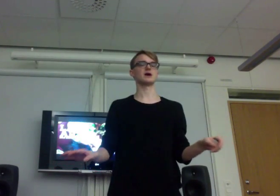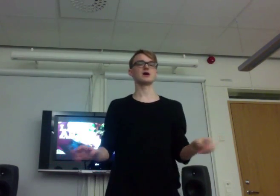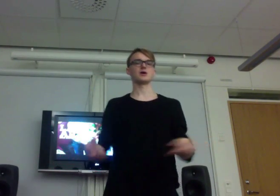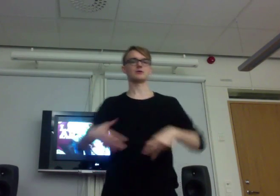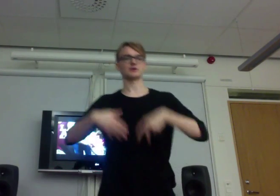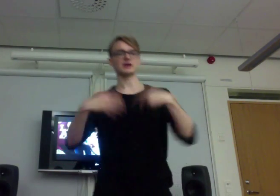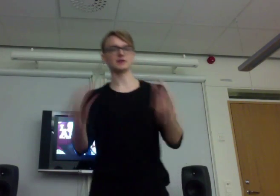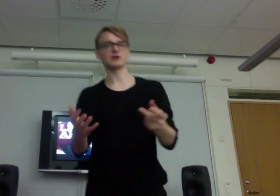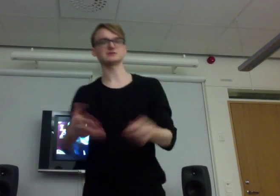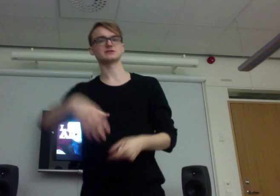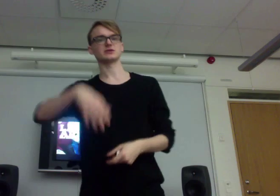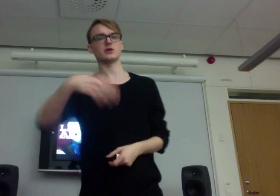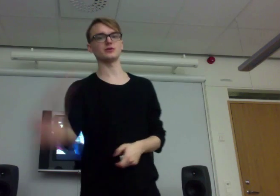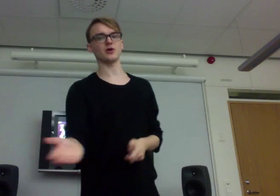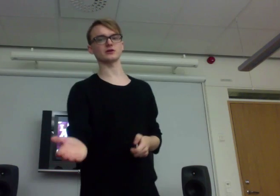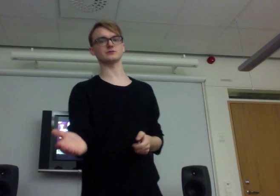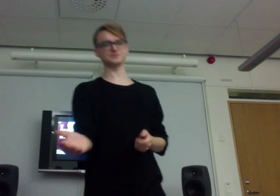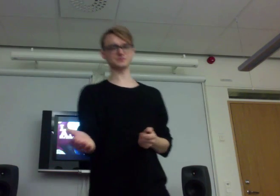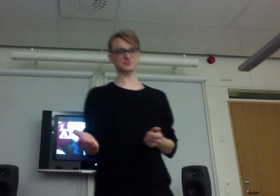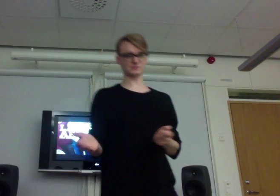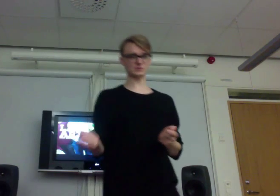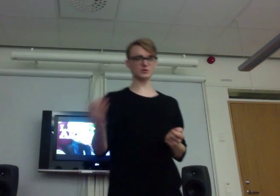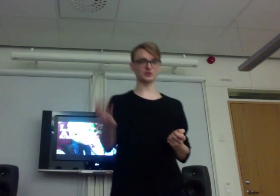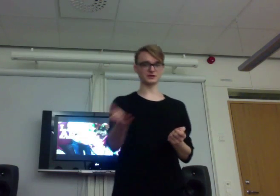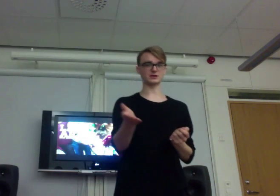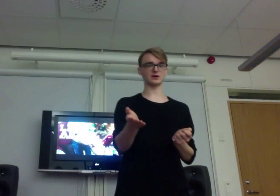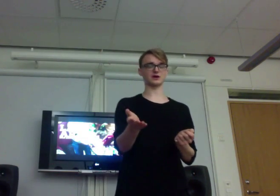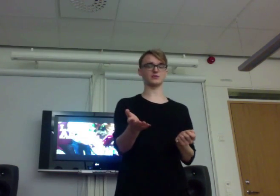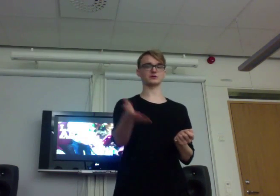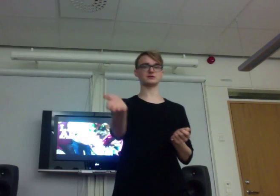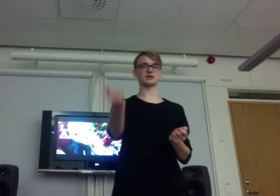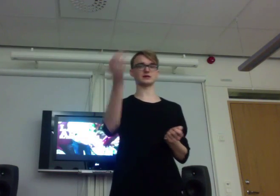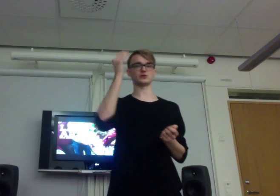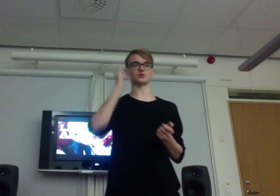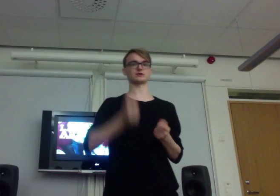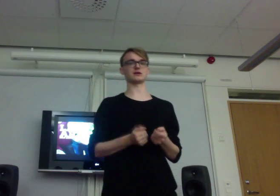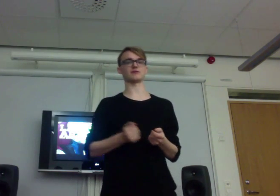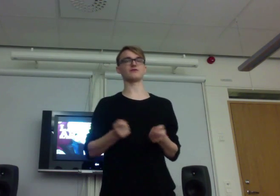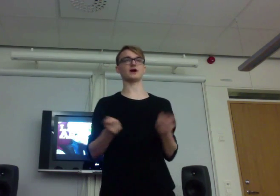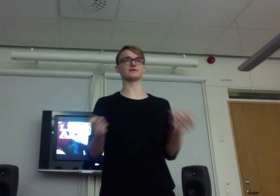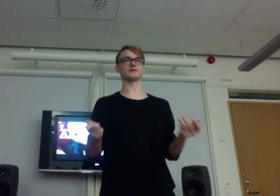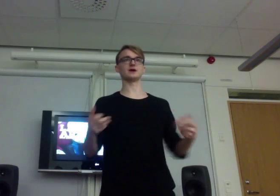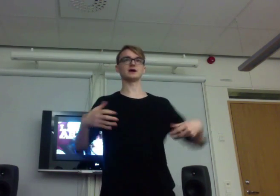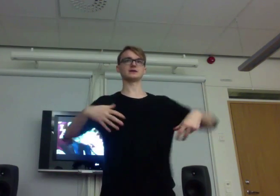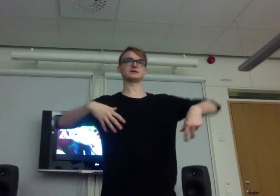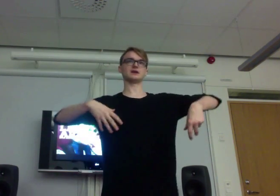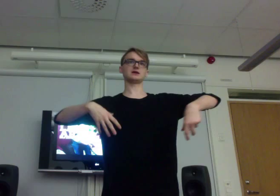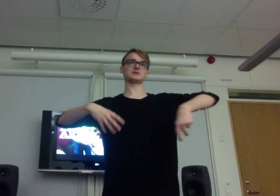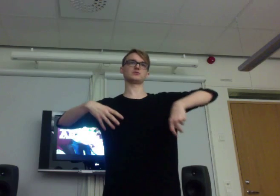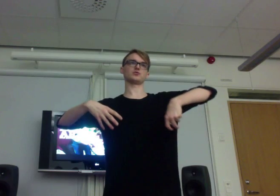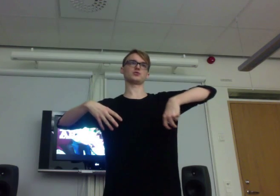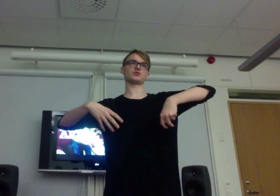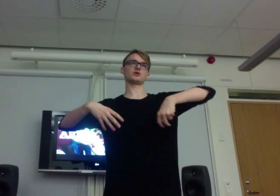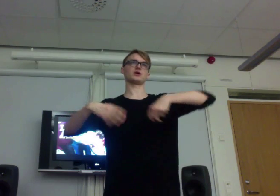But anyways, LARP and ART. What did they do with Level 5? They, uh,